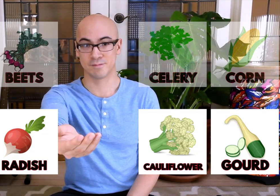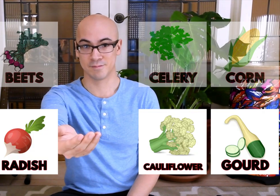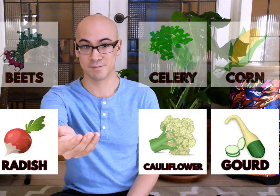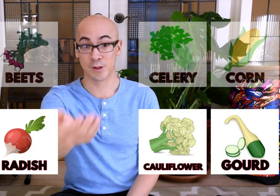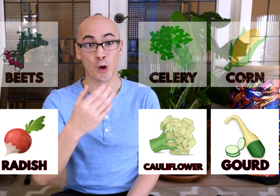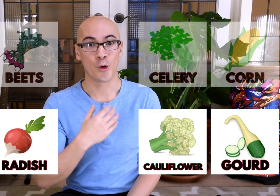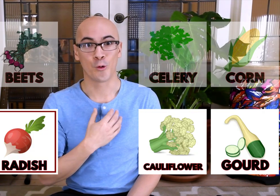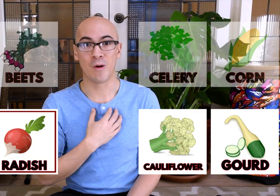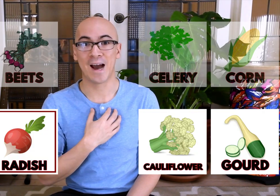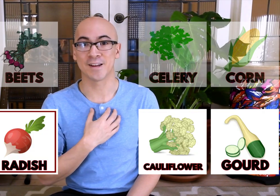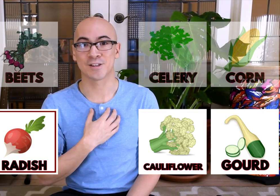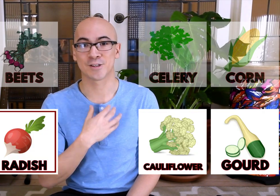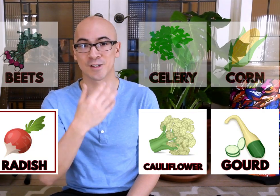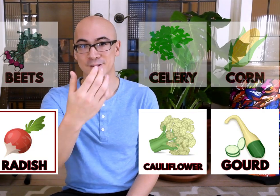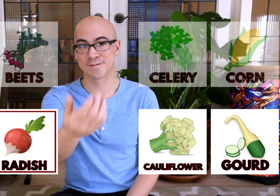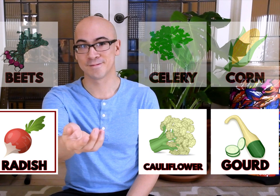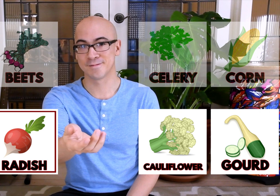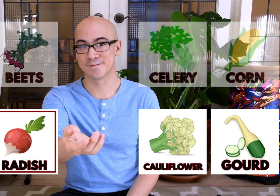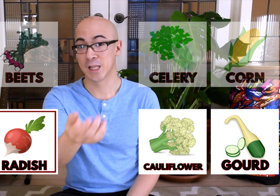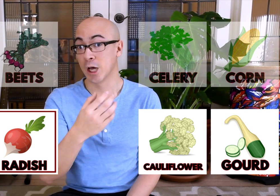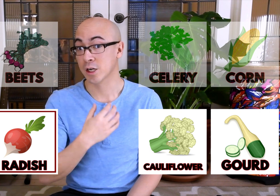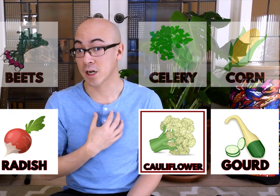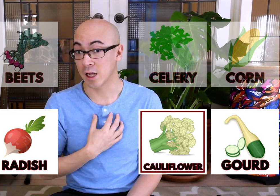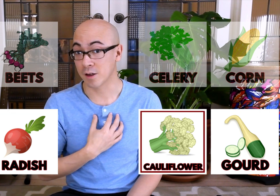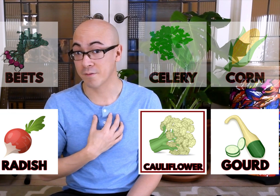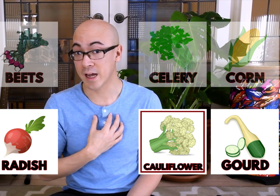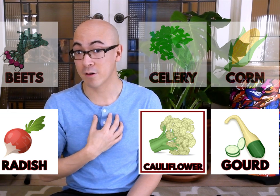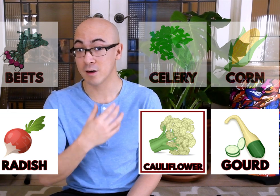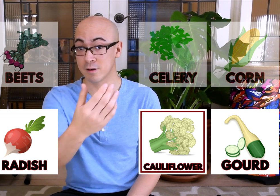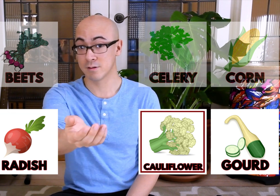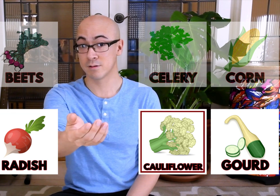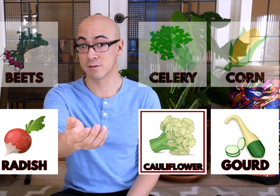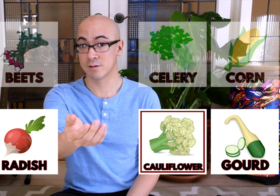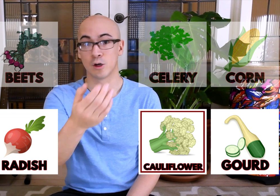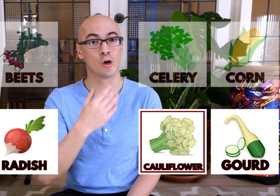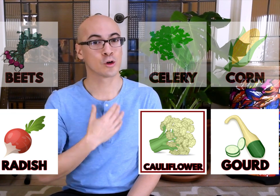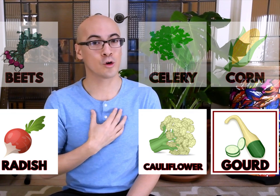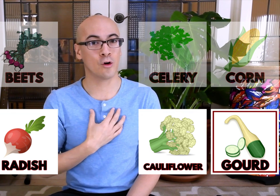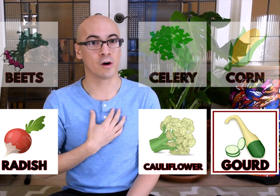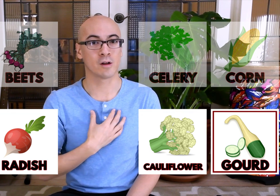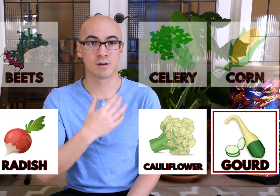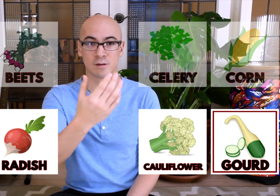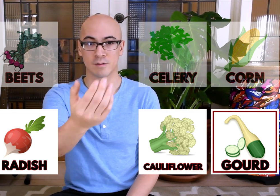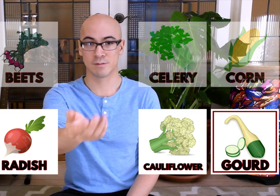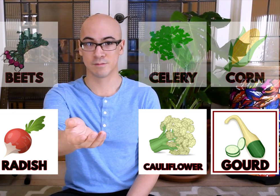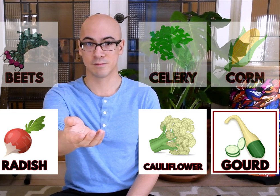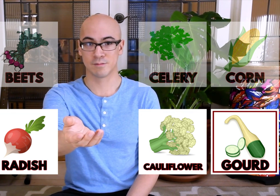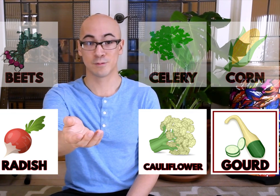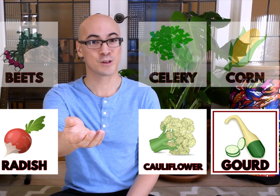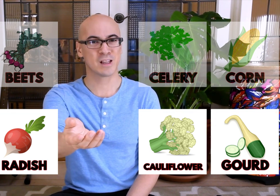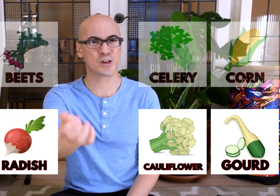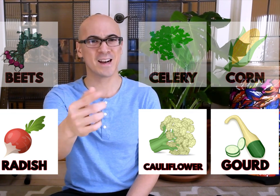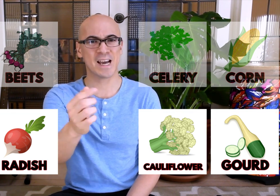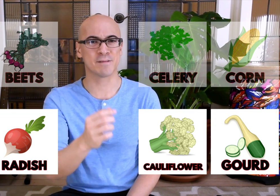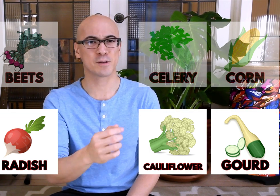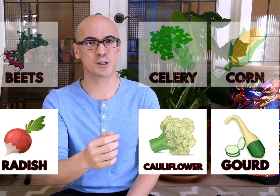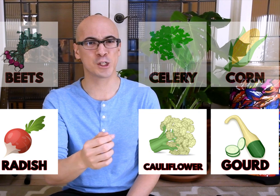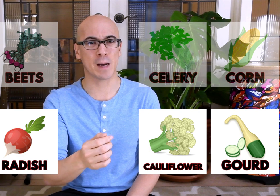Carrots, radish, cauliflower, gourd. Let's try it again. Good job.